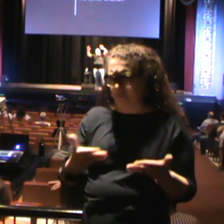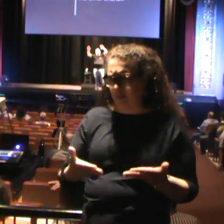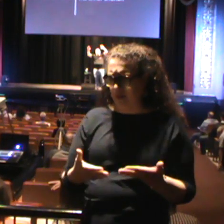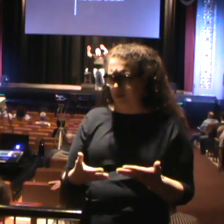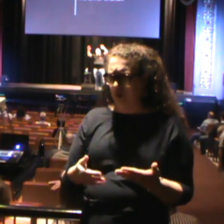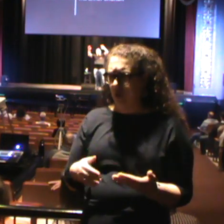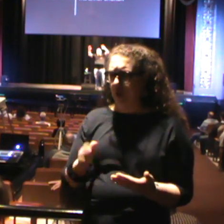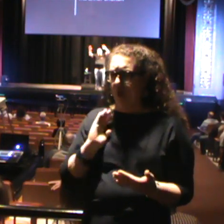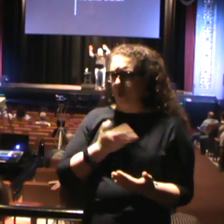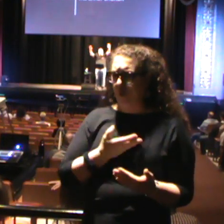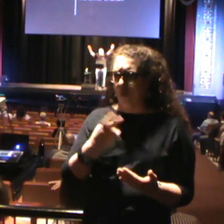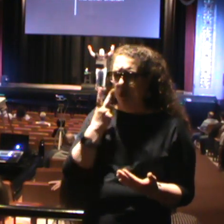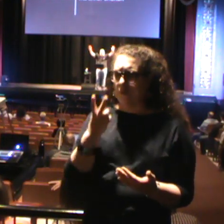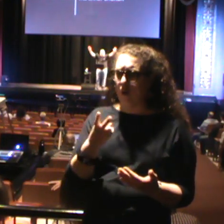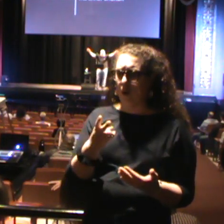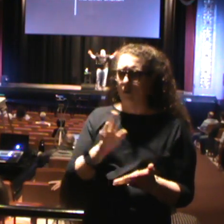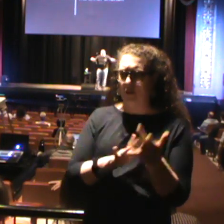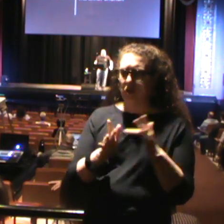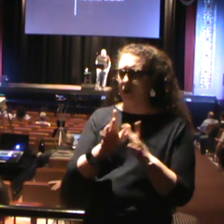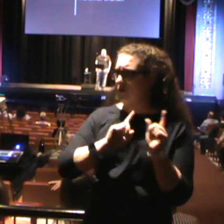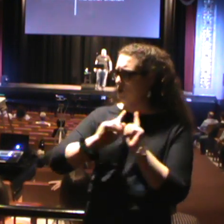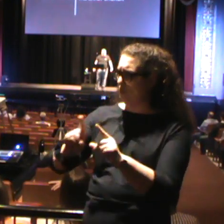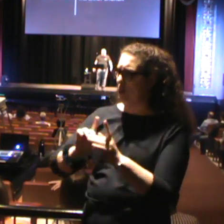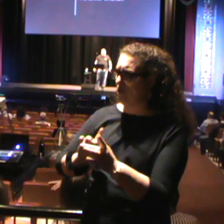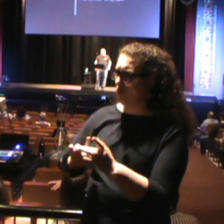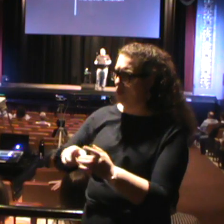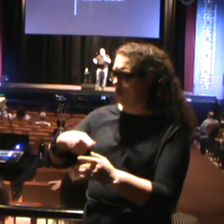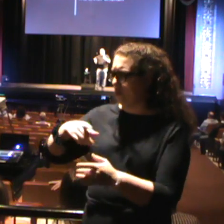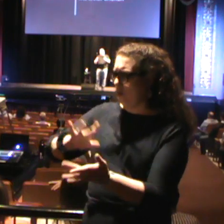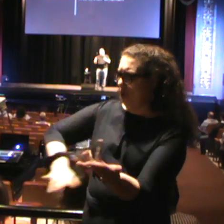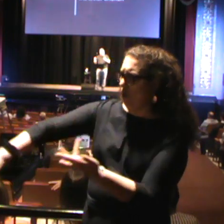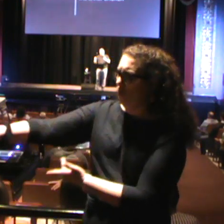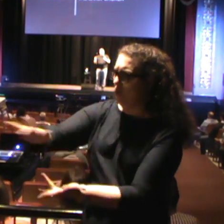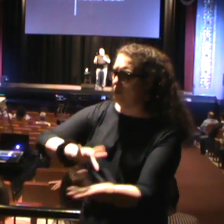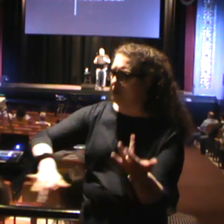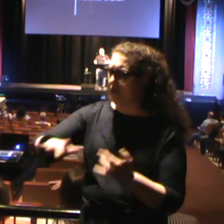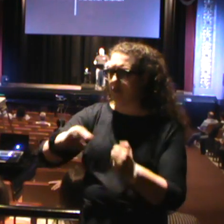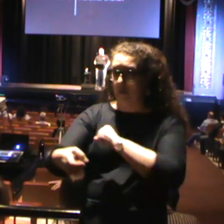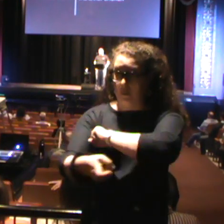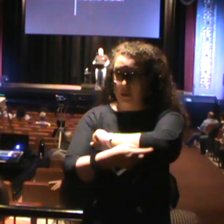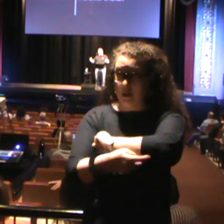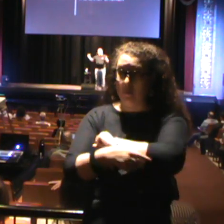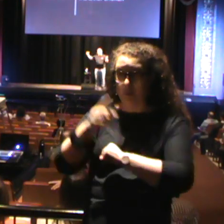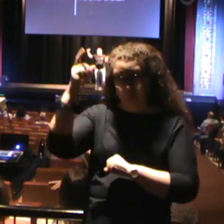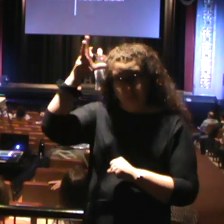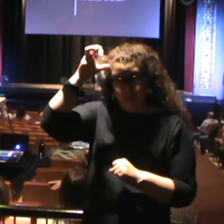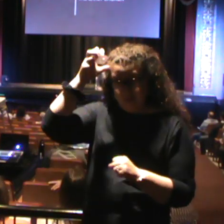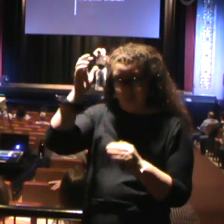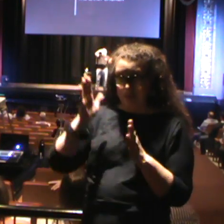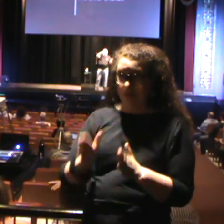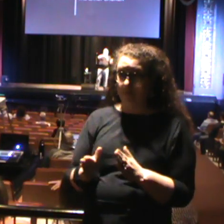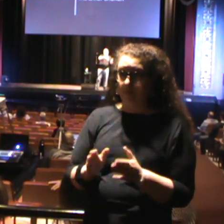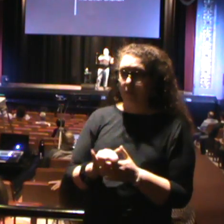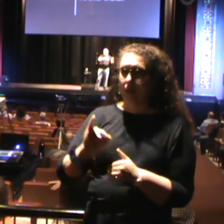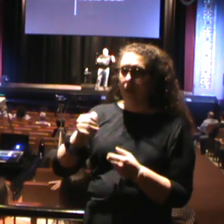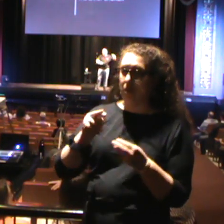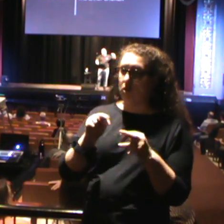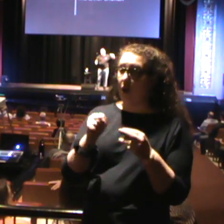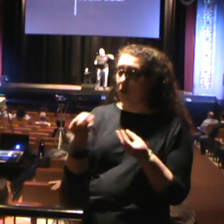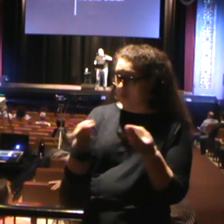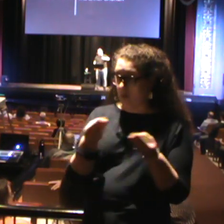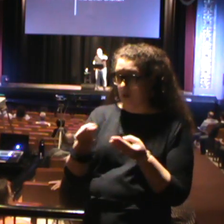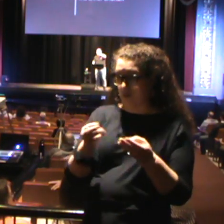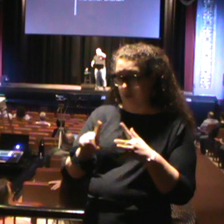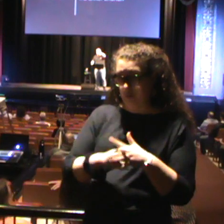saw where Jesus went into the wilderness to be tempted by Satan. And as I mentioned a couple of weeks ago, John's ministry would start to decrease